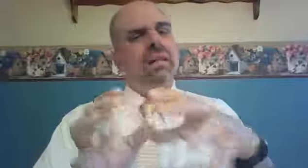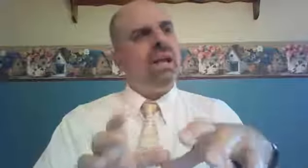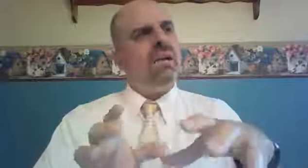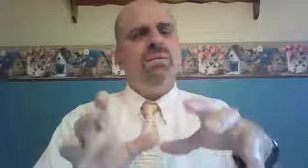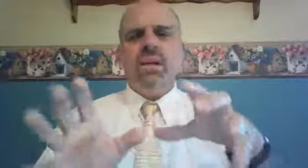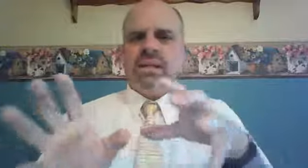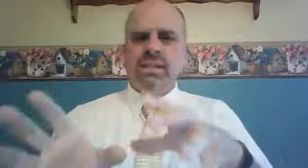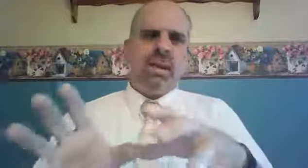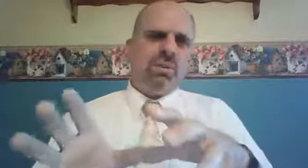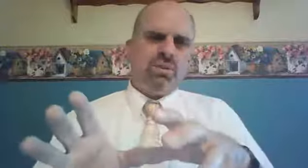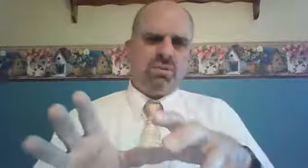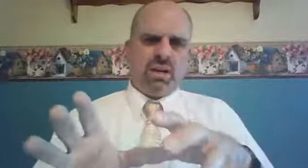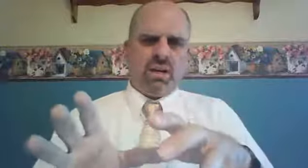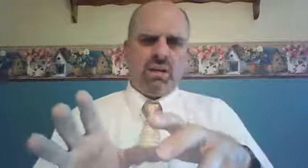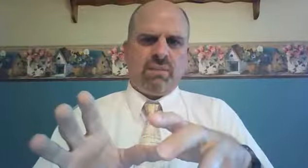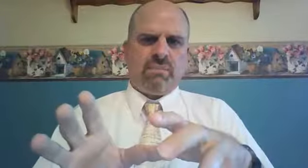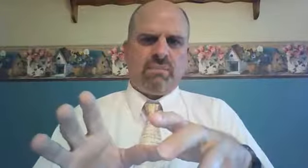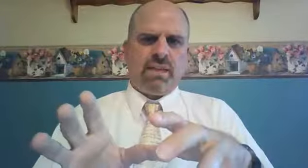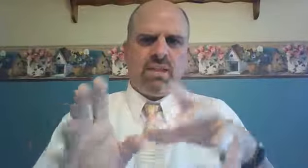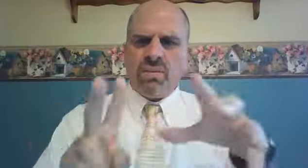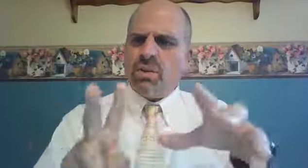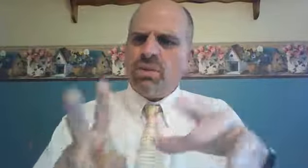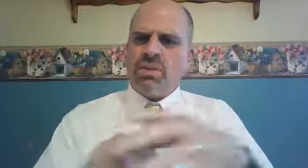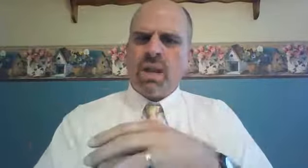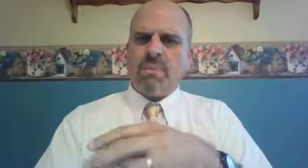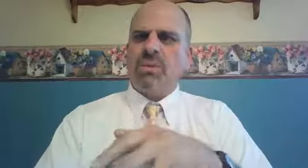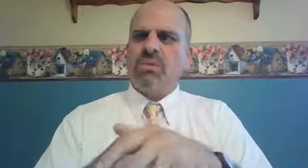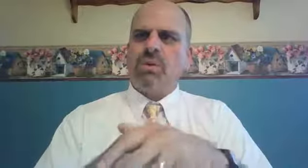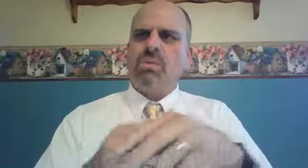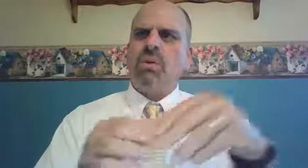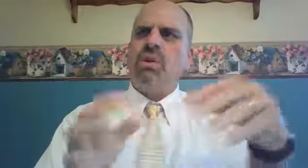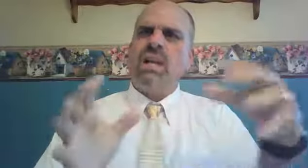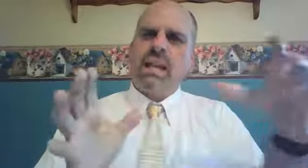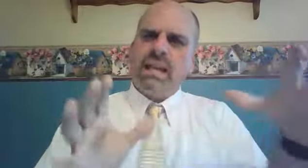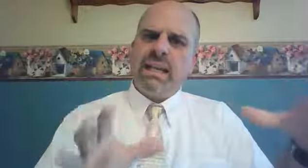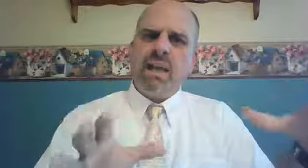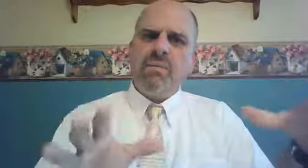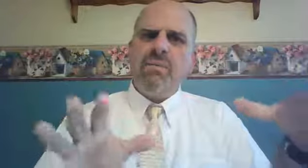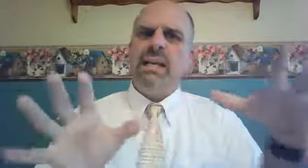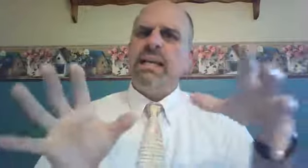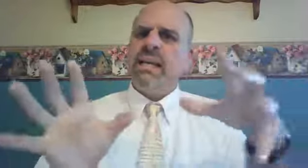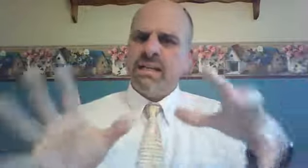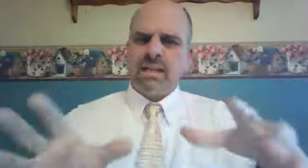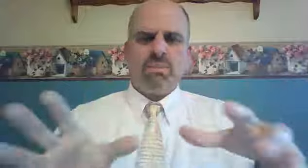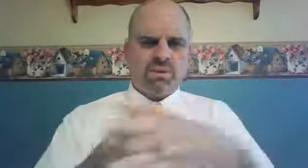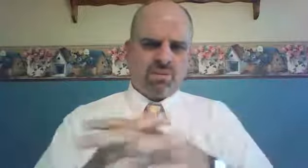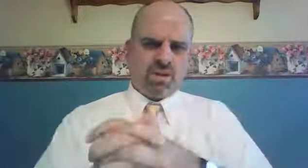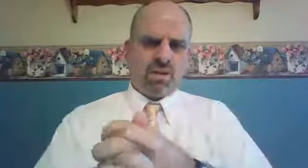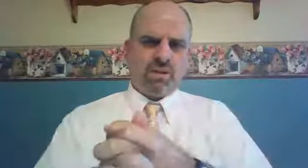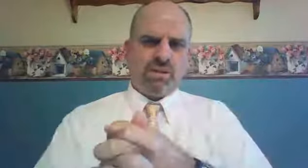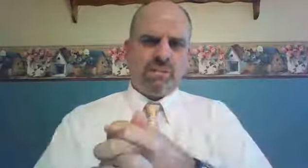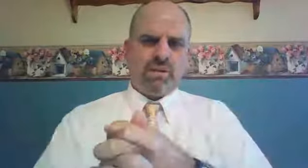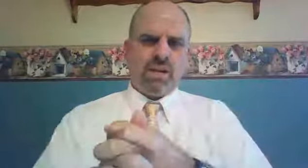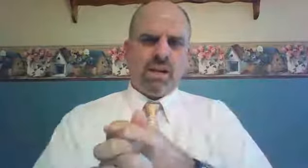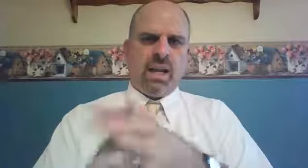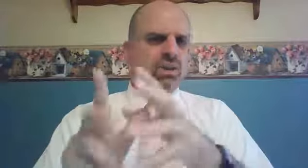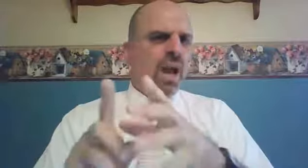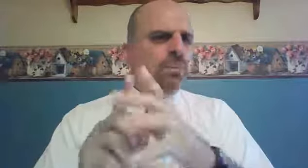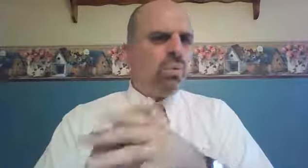love demonstrated. In the first two chapters of Ruth, we're looking at love demonstrated. And chapter